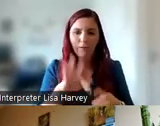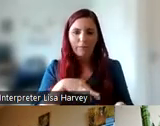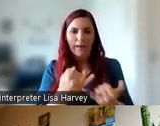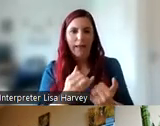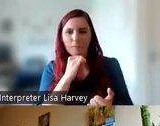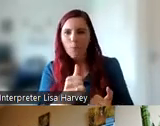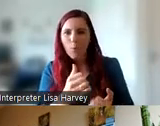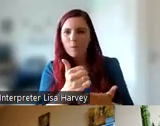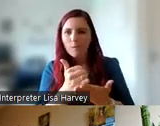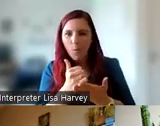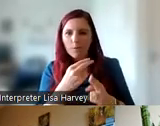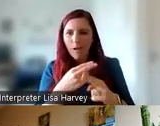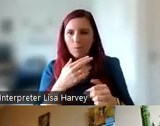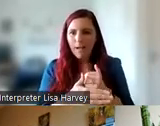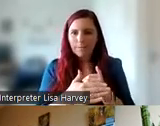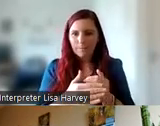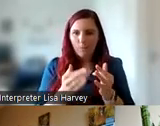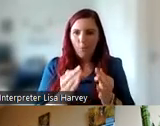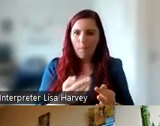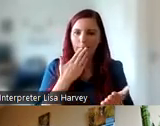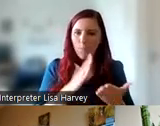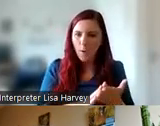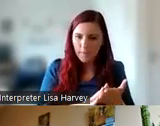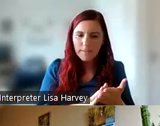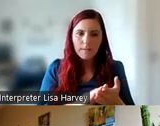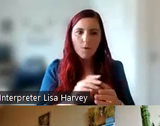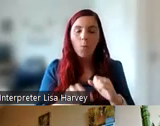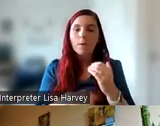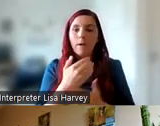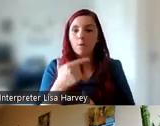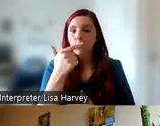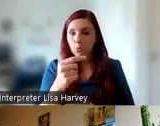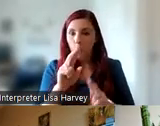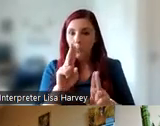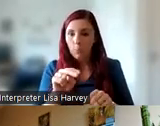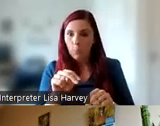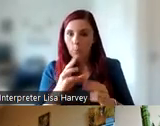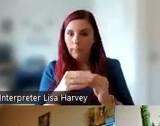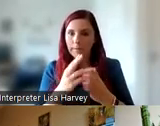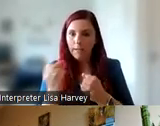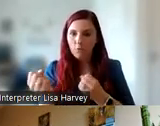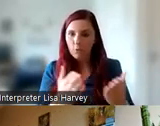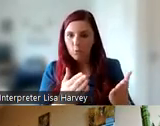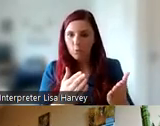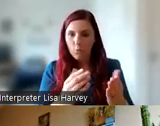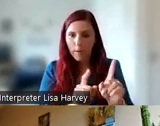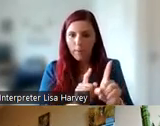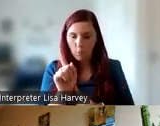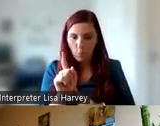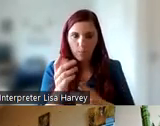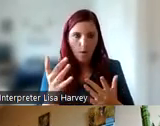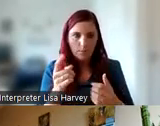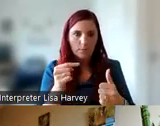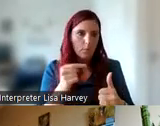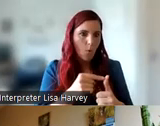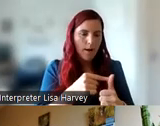support outside of clinic appointments. So we developed two new components that could be introduced to the clinic to improve this. So